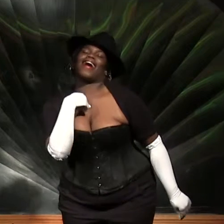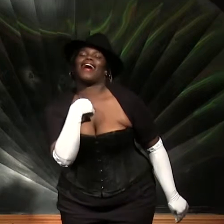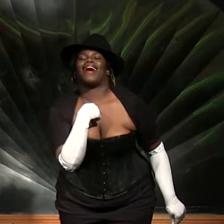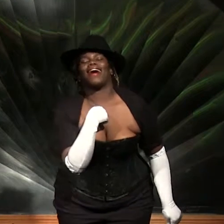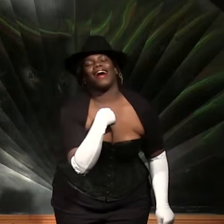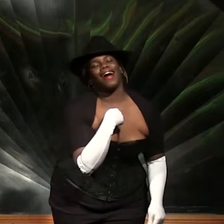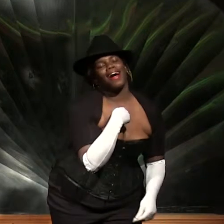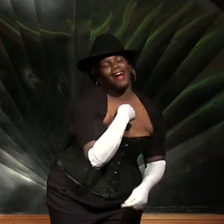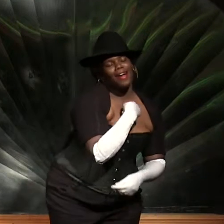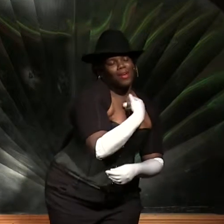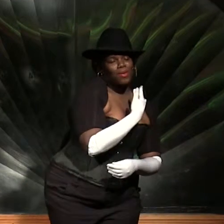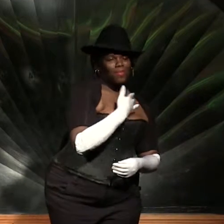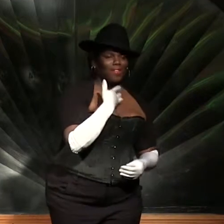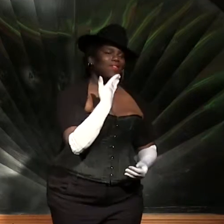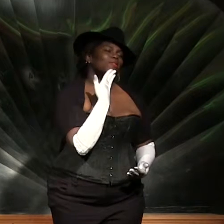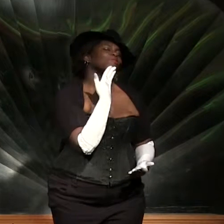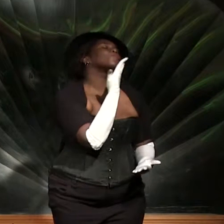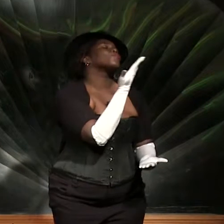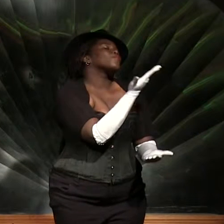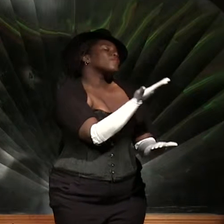I'm feeling good